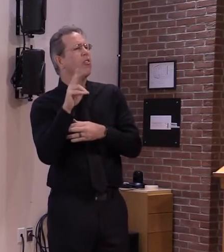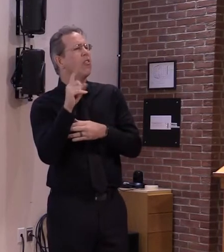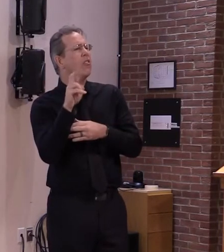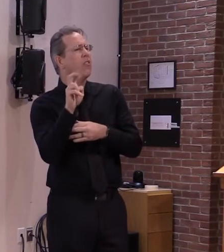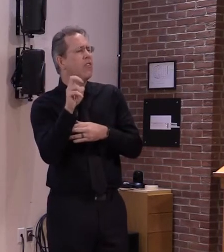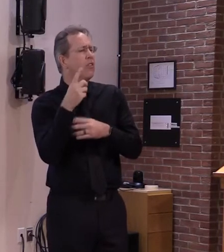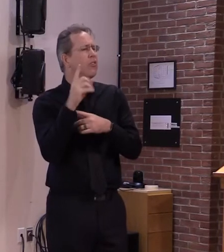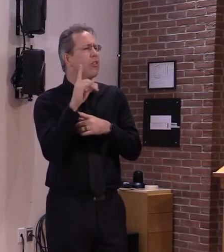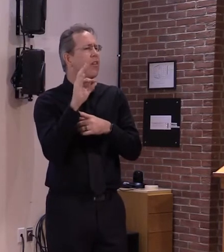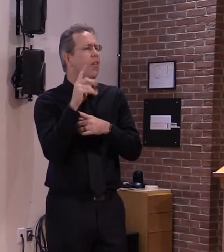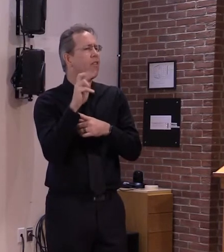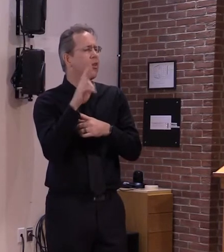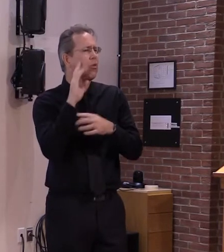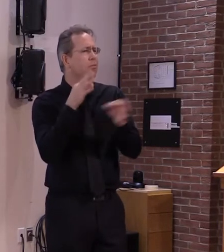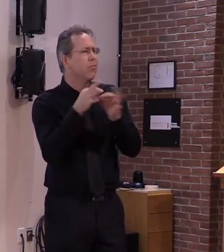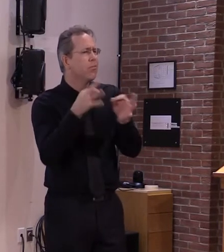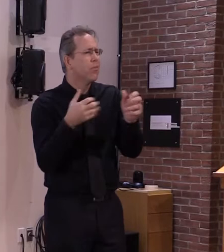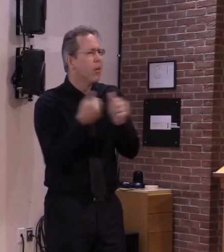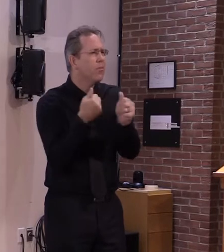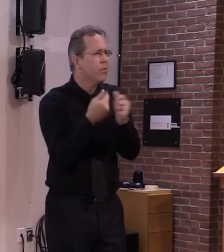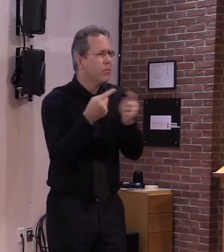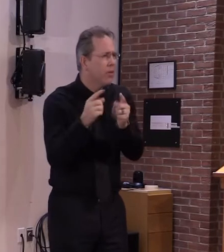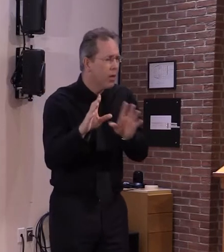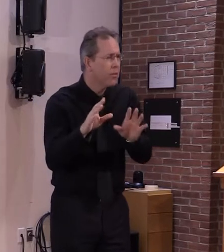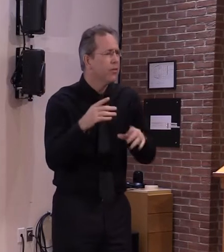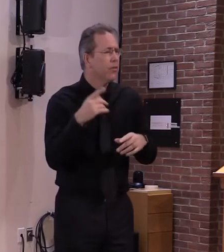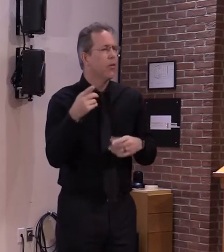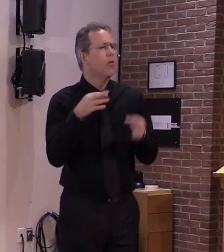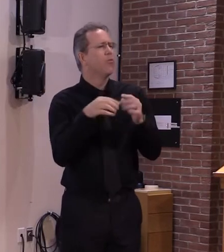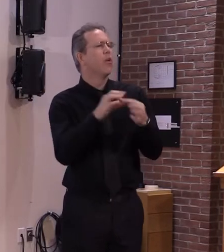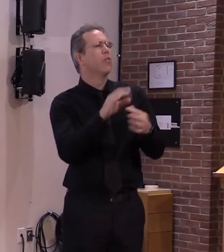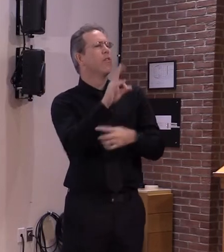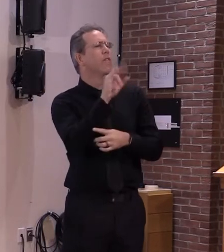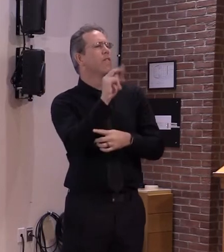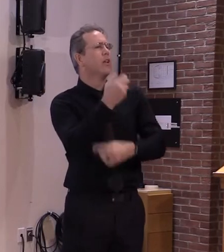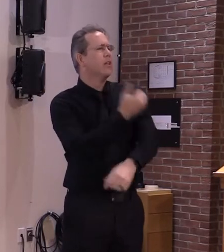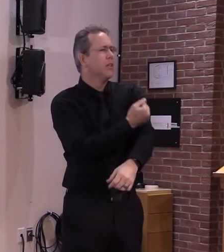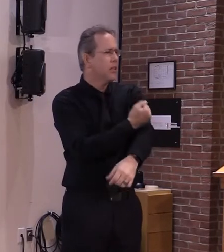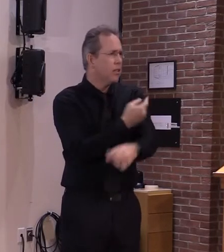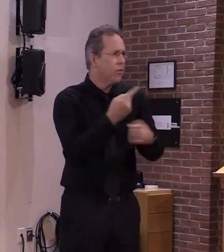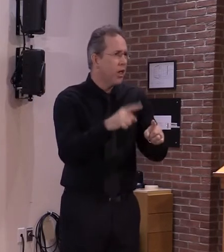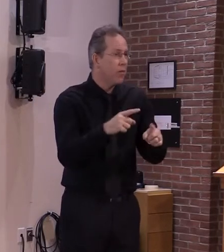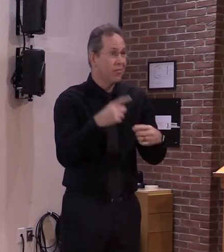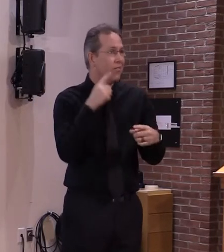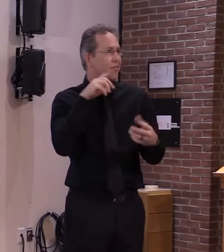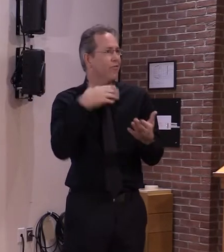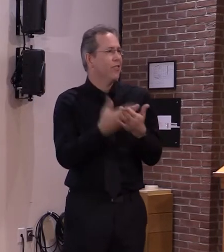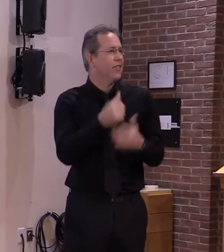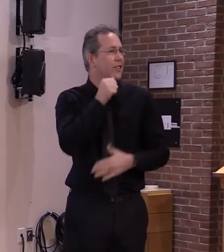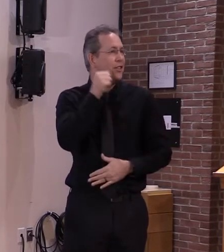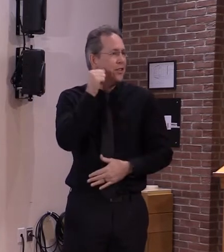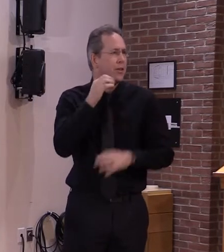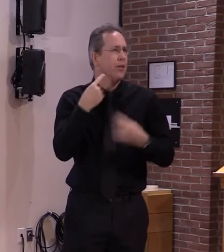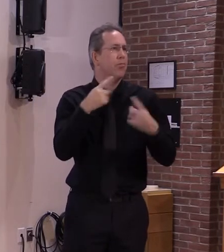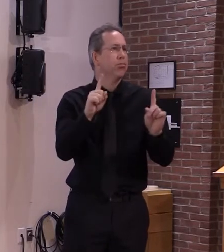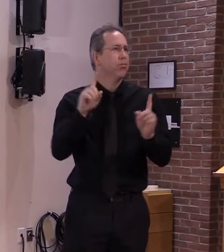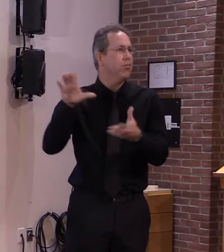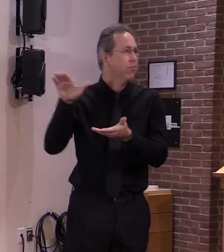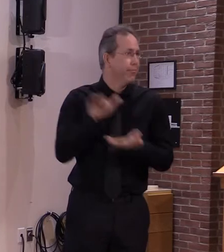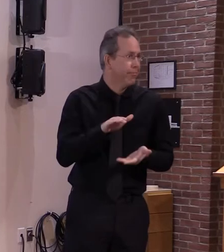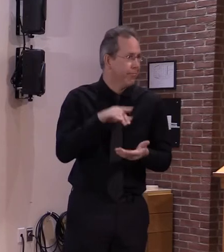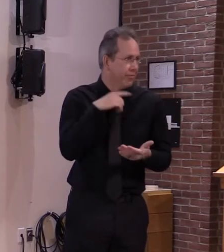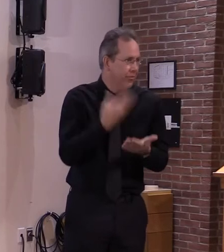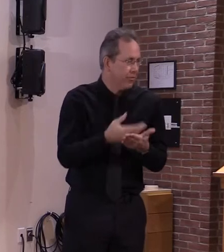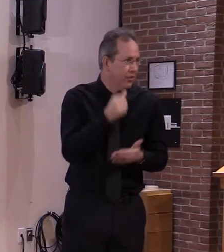first COVID vaccines which arrived in Vermont yesterday as we announced we received the